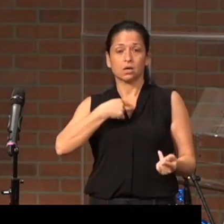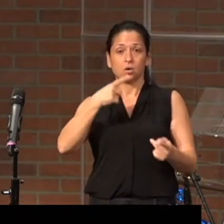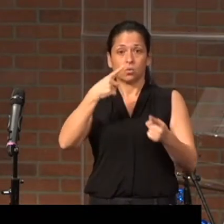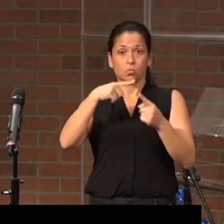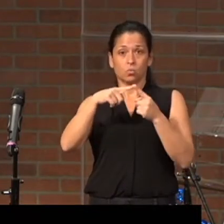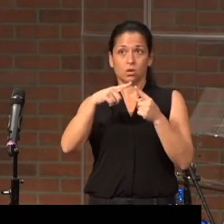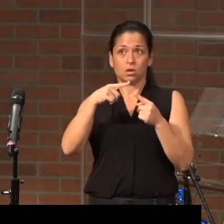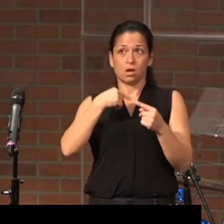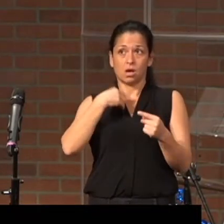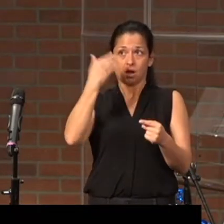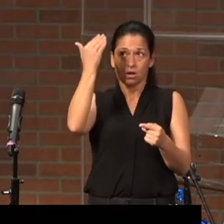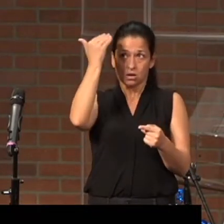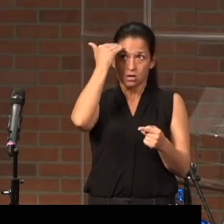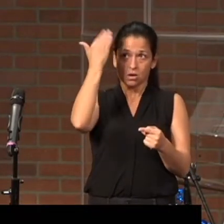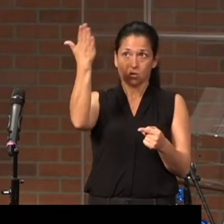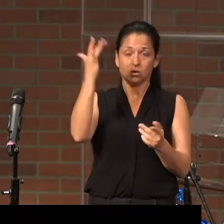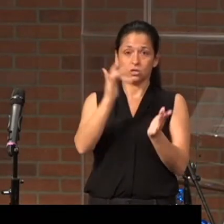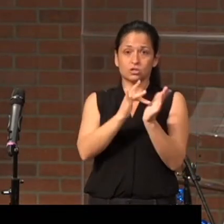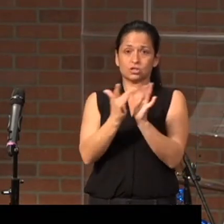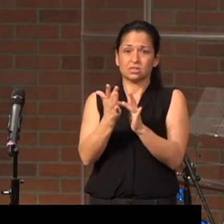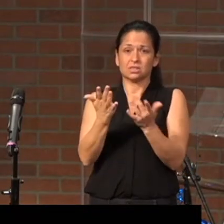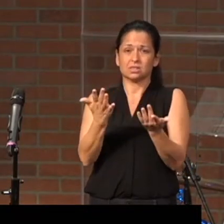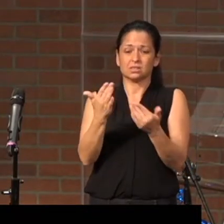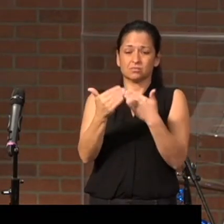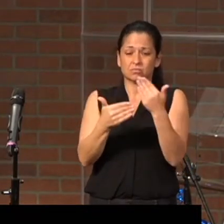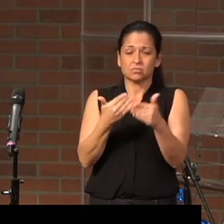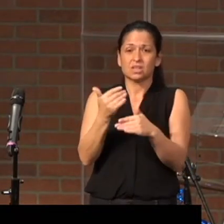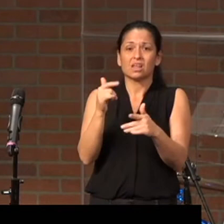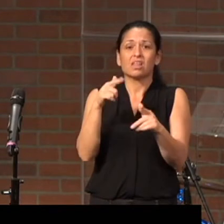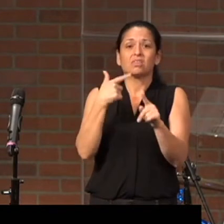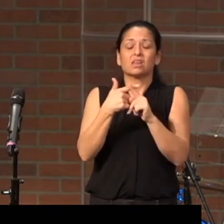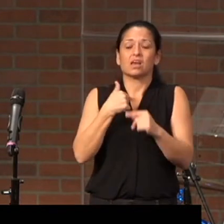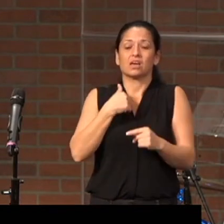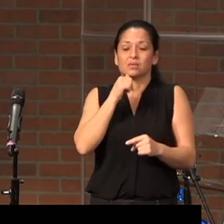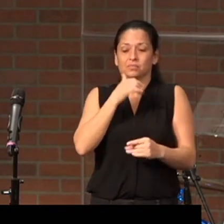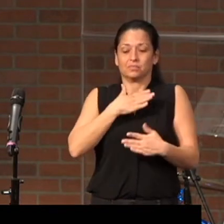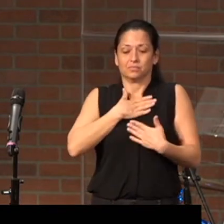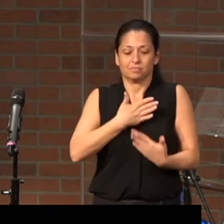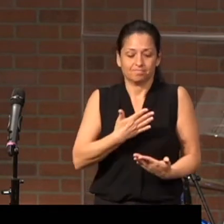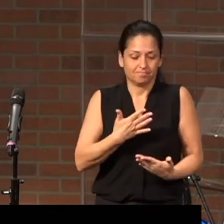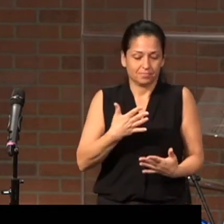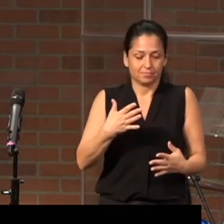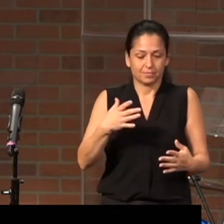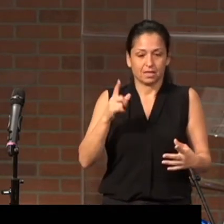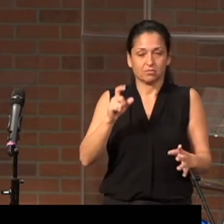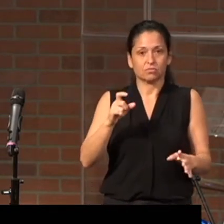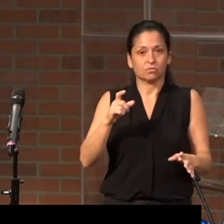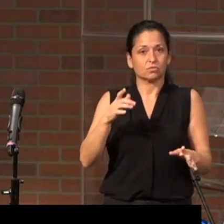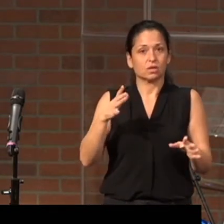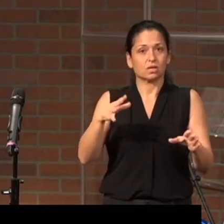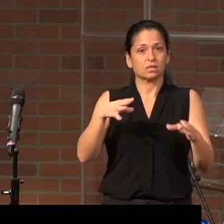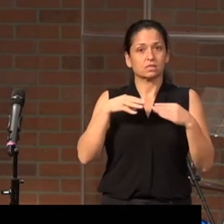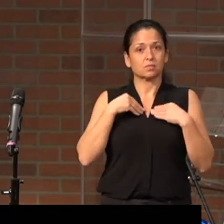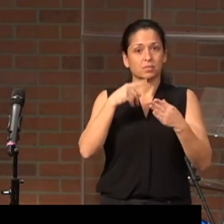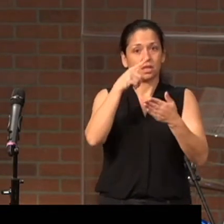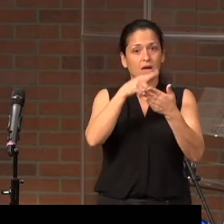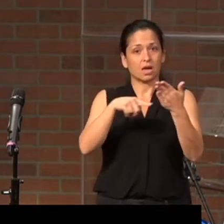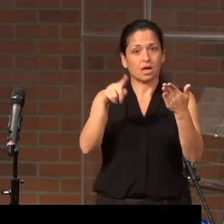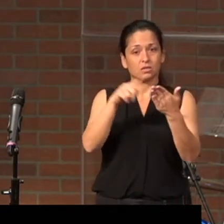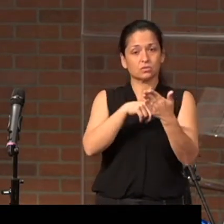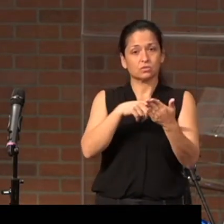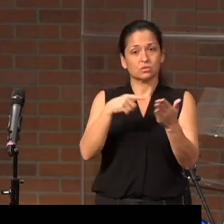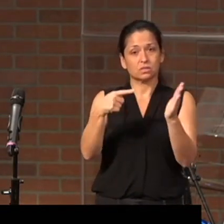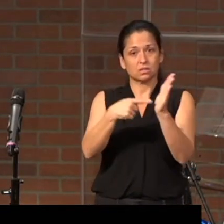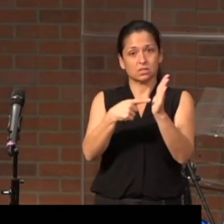Jesus, then I am compelled to cancel the debt against others.